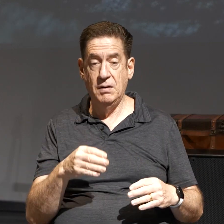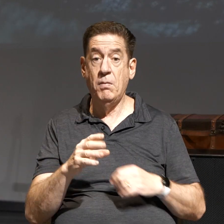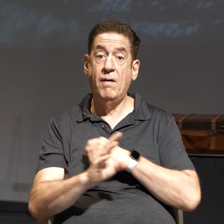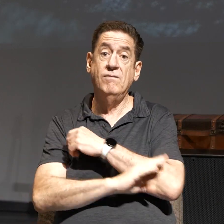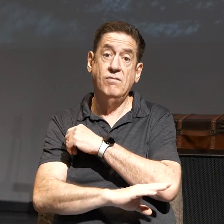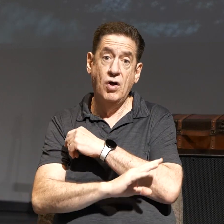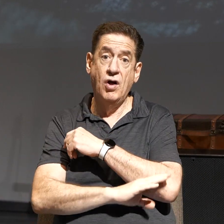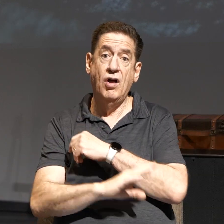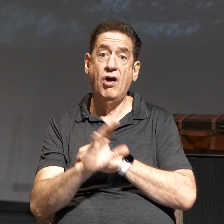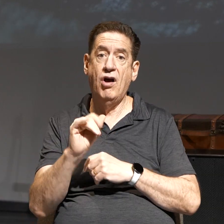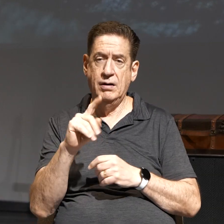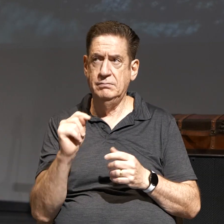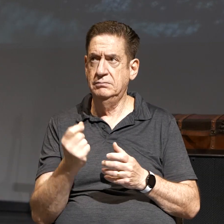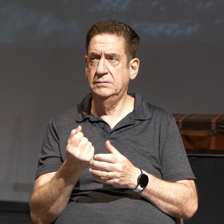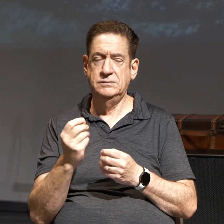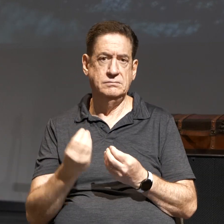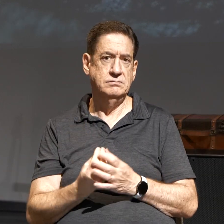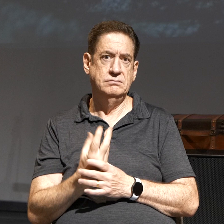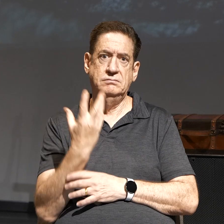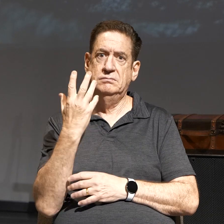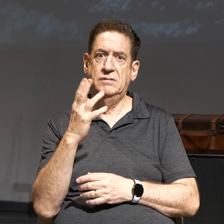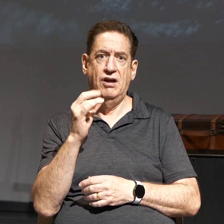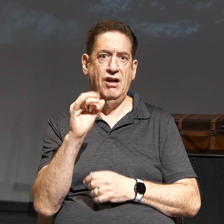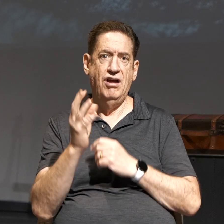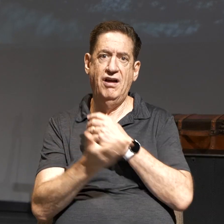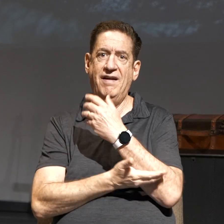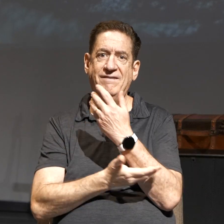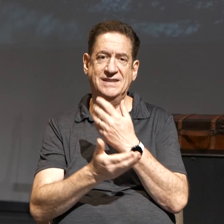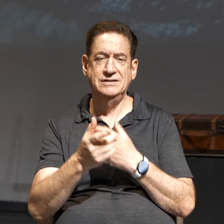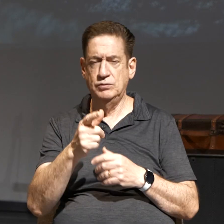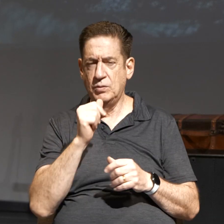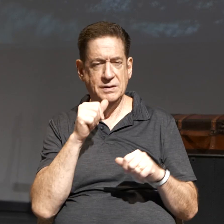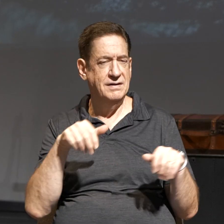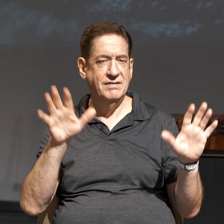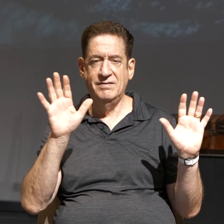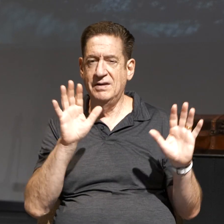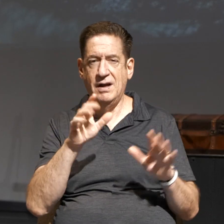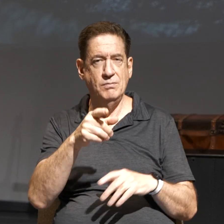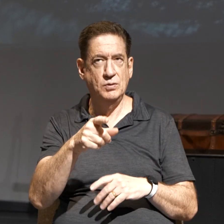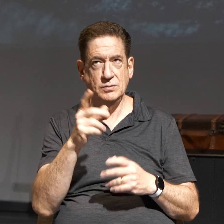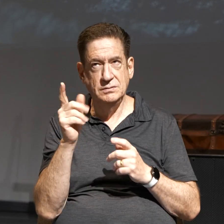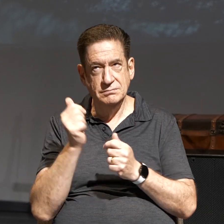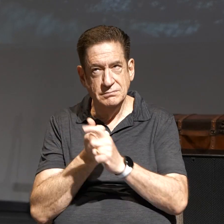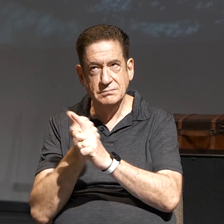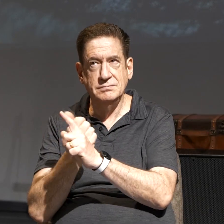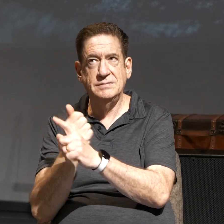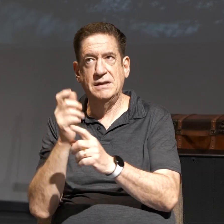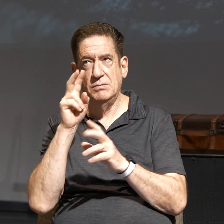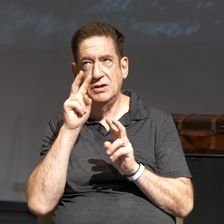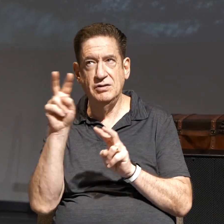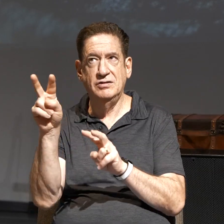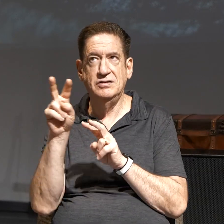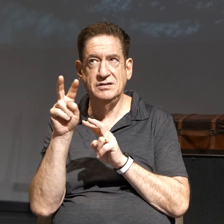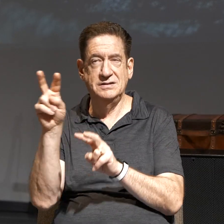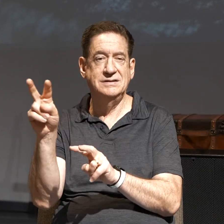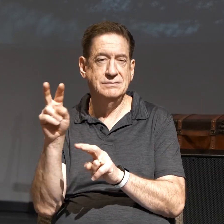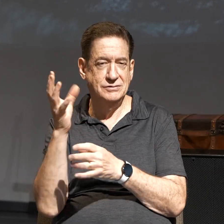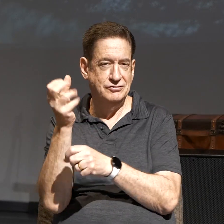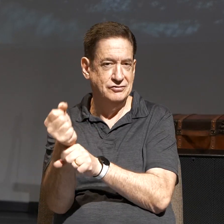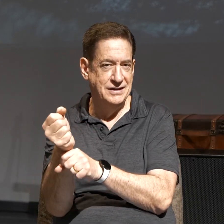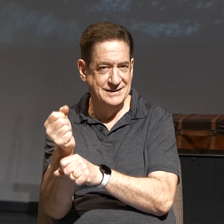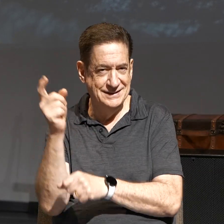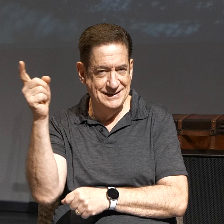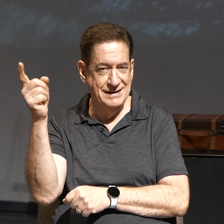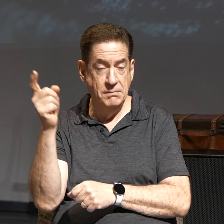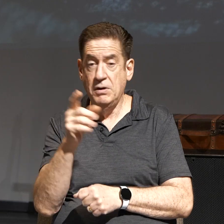autumn, producing a harvest. But you don't give up. You keep going. You keep coming after Him. You keep looking to Him. You keep trusting in Him. And